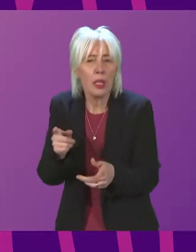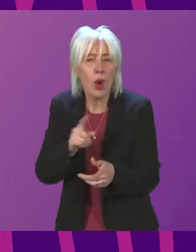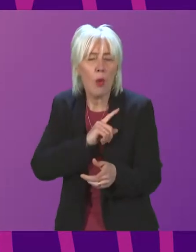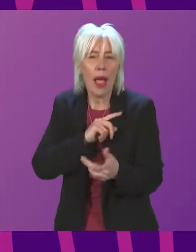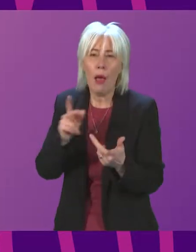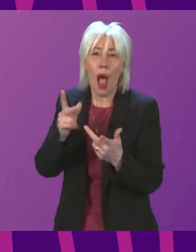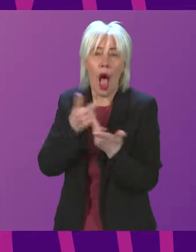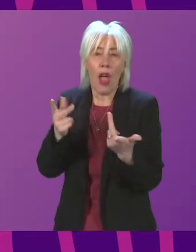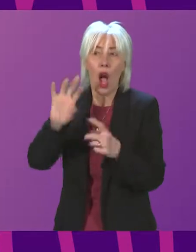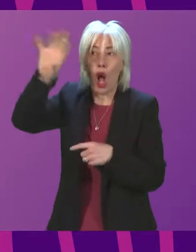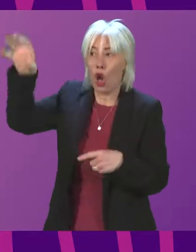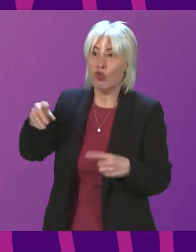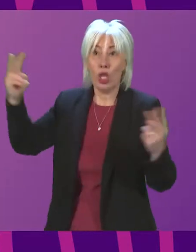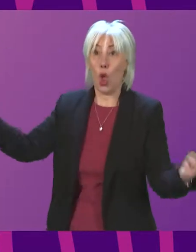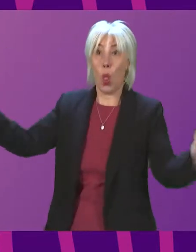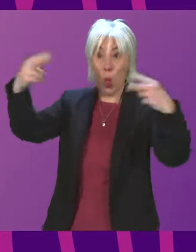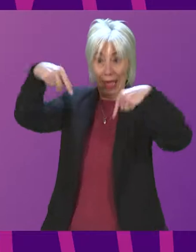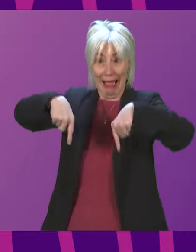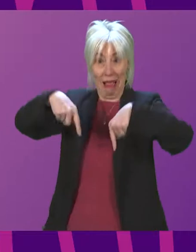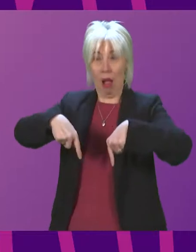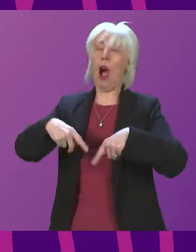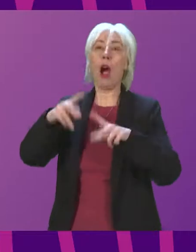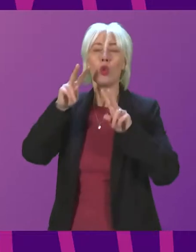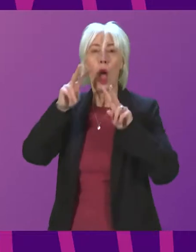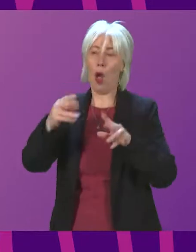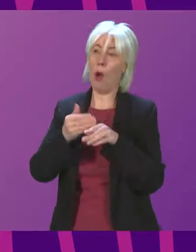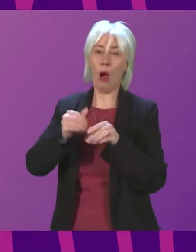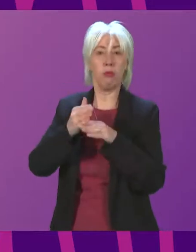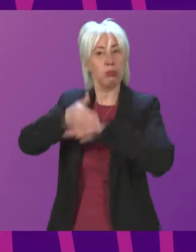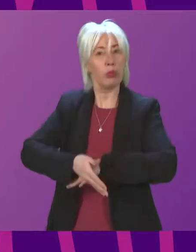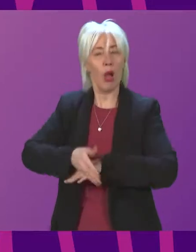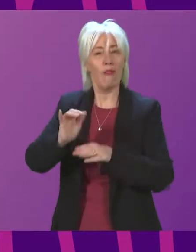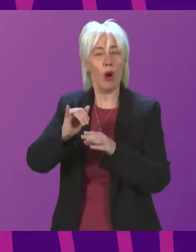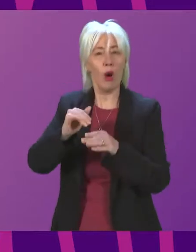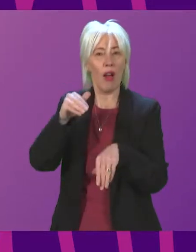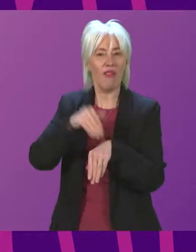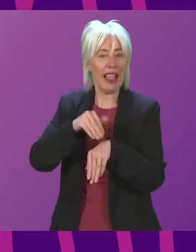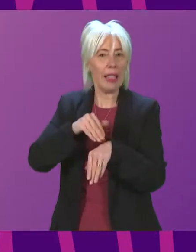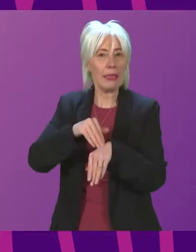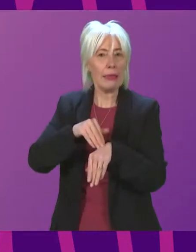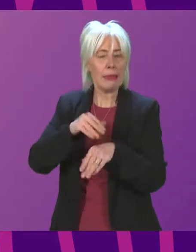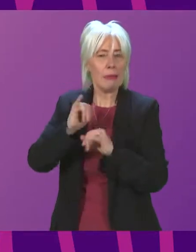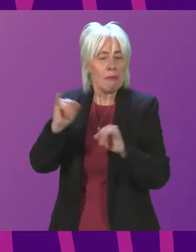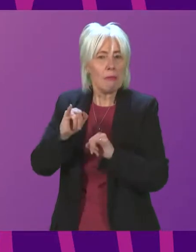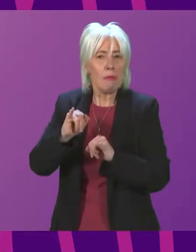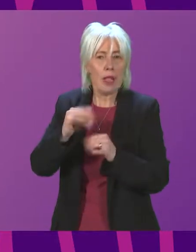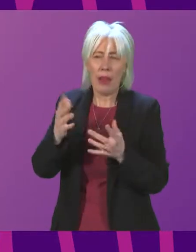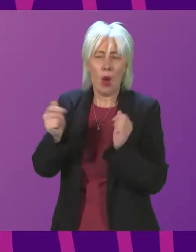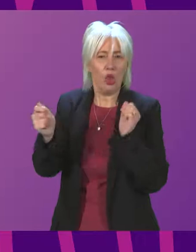look to us for our efforts against violence, why are things now going in the wrong direction? Cabinet Secretary.